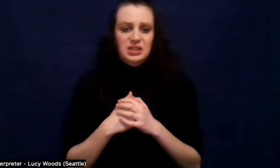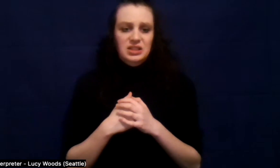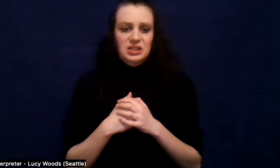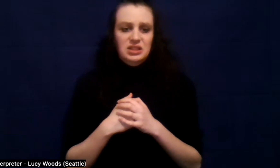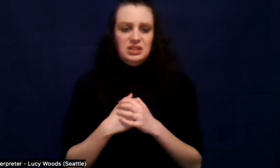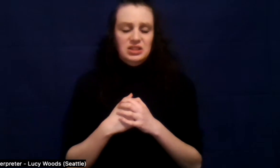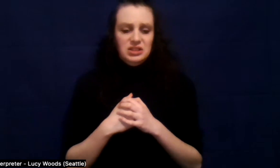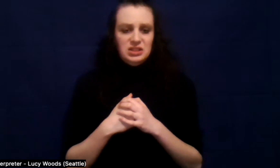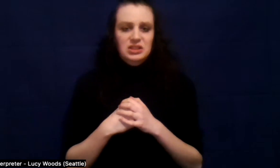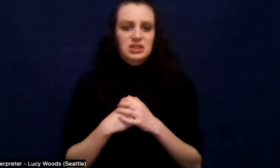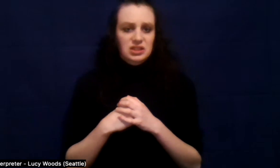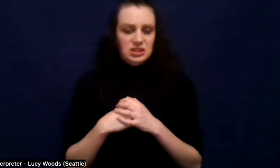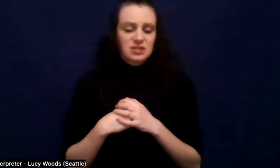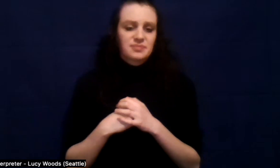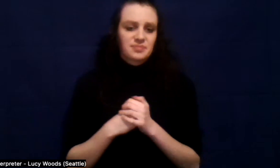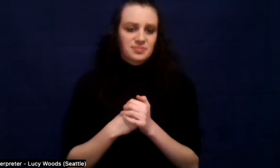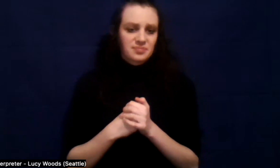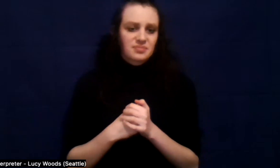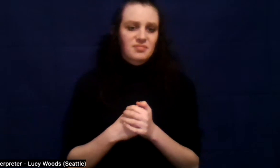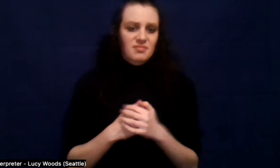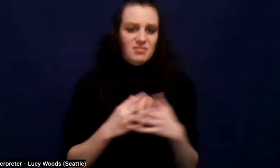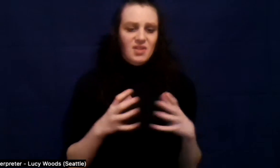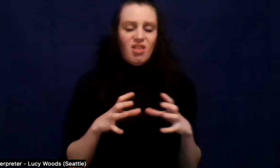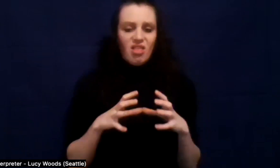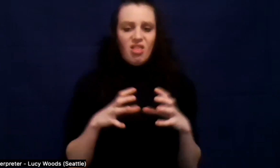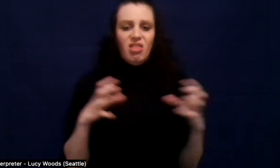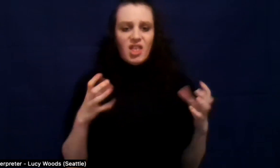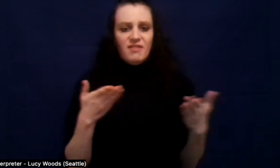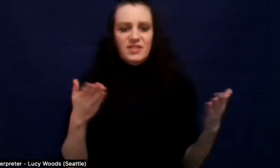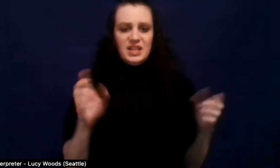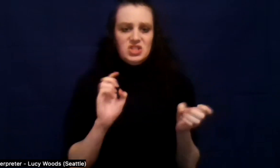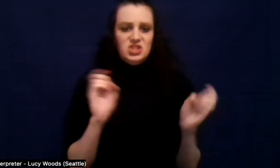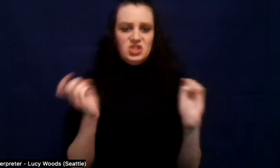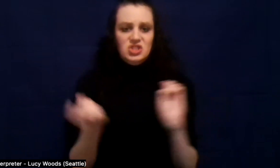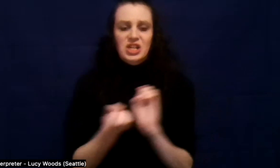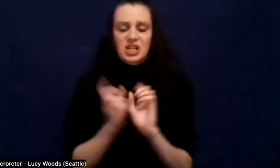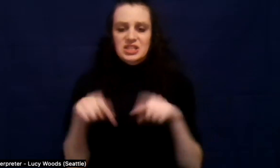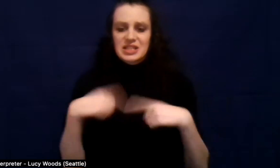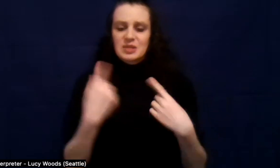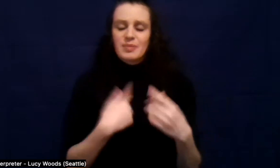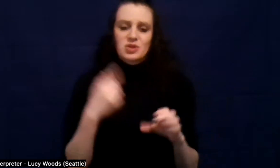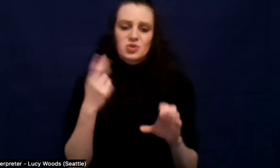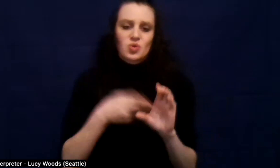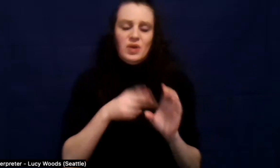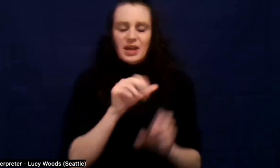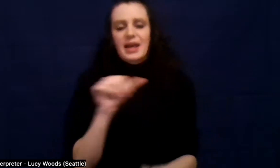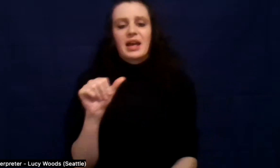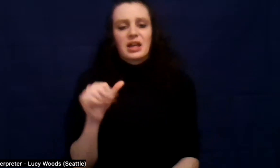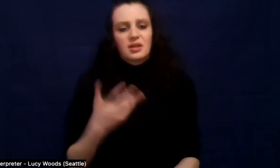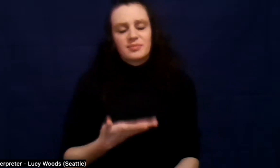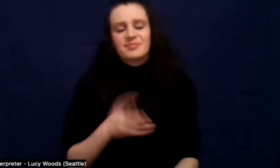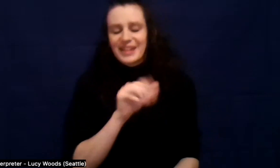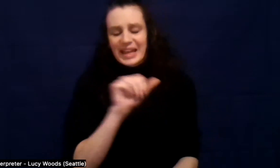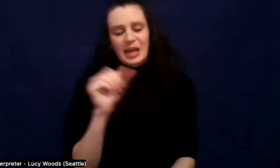there's a lot of stuff that's changed since I've gotten into AA and it is such a beautiful thing. Um,